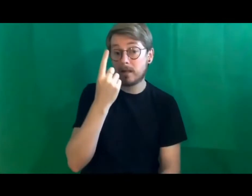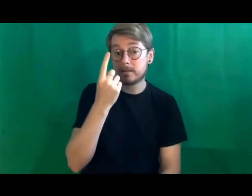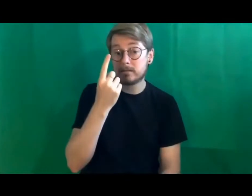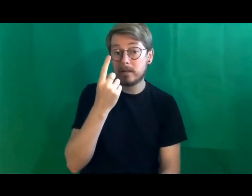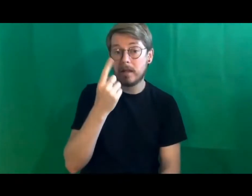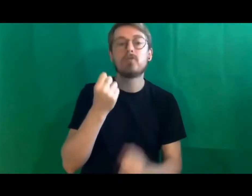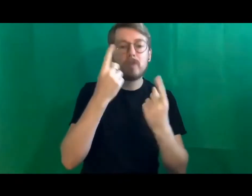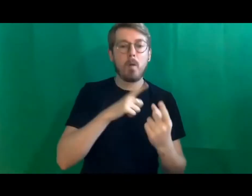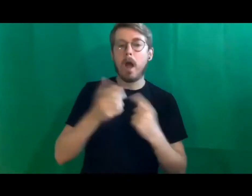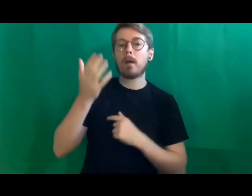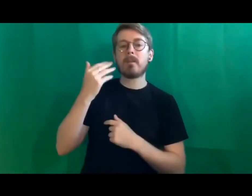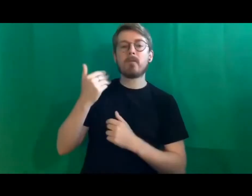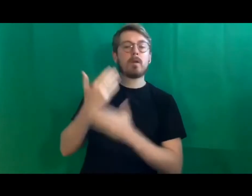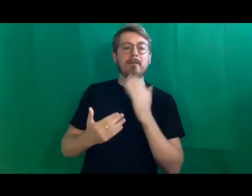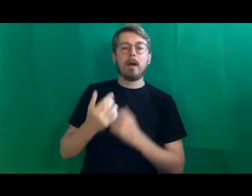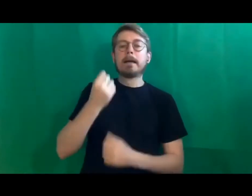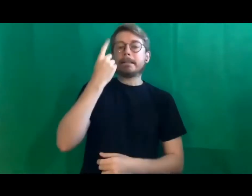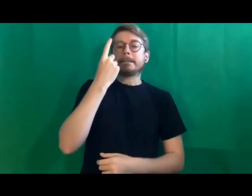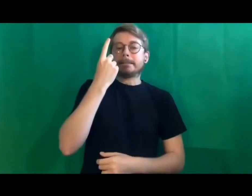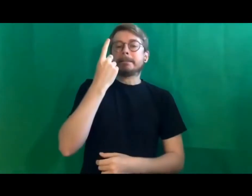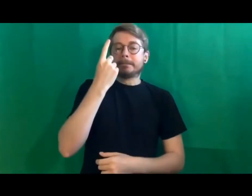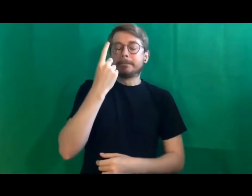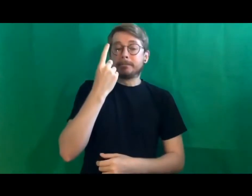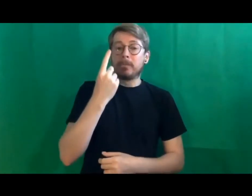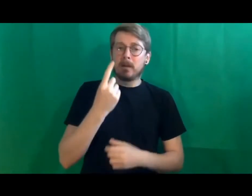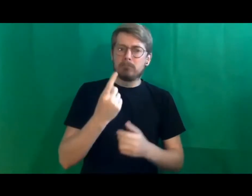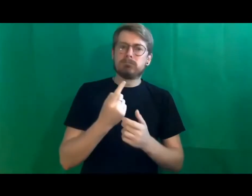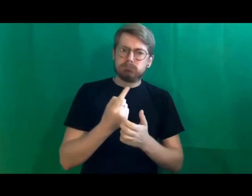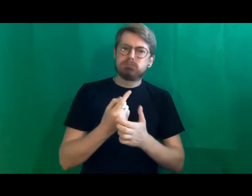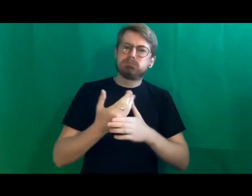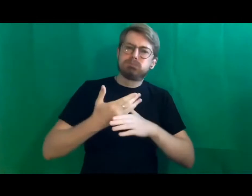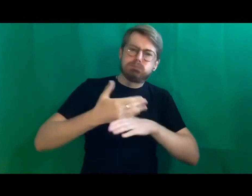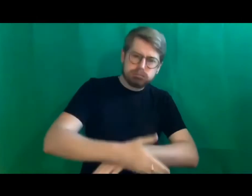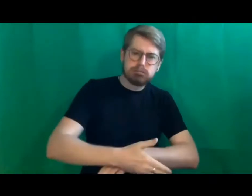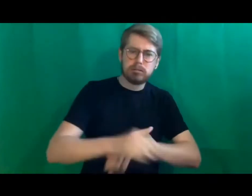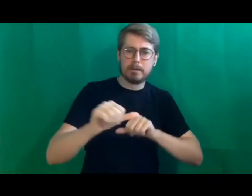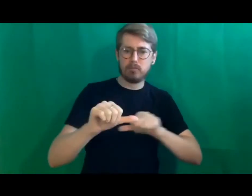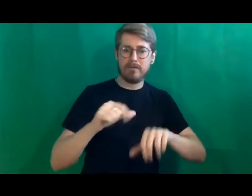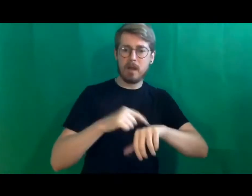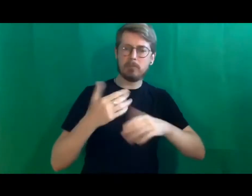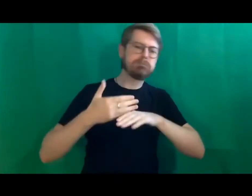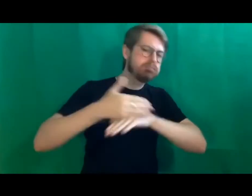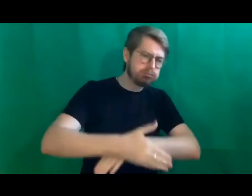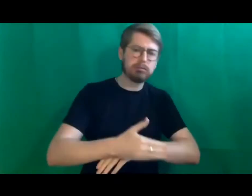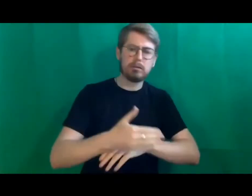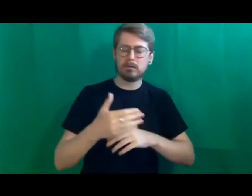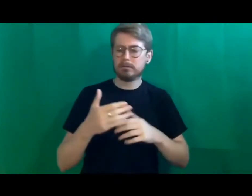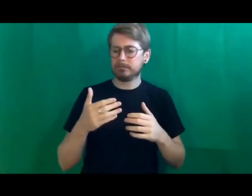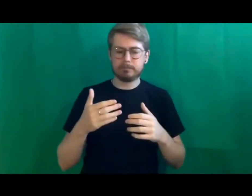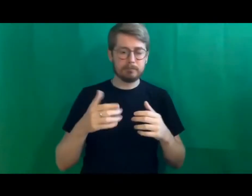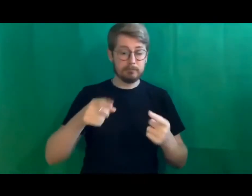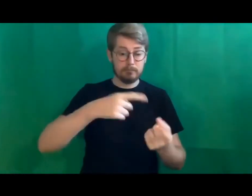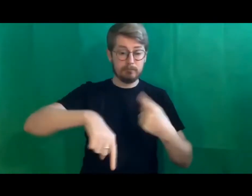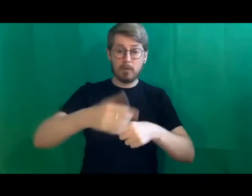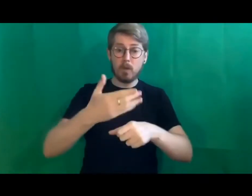hasn't been done before. The truth is it was a lot of work to do in a very short space of time and getting an industry